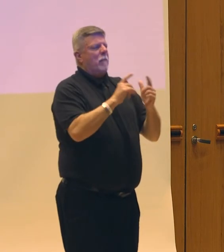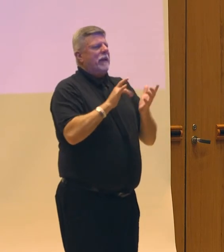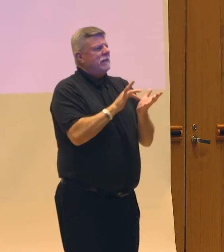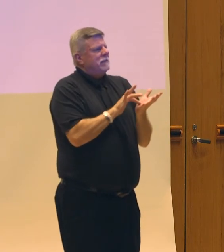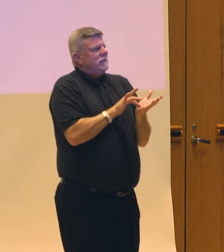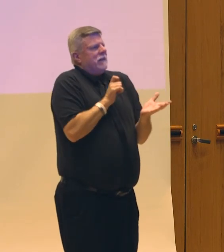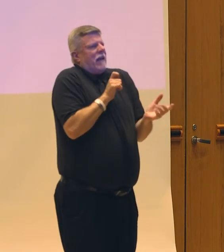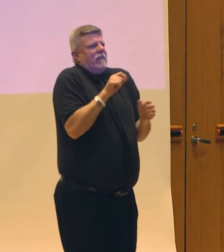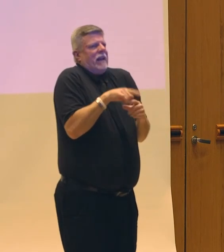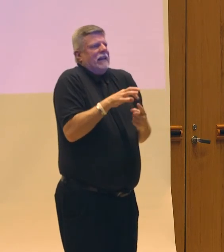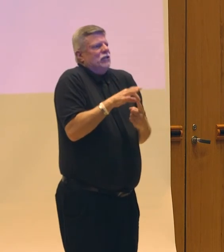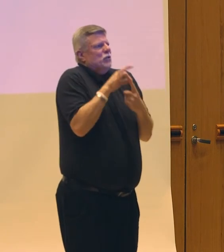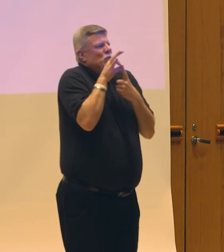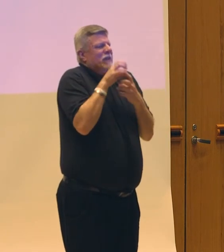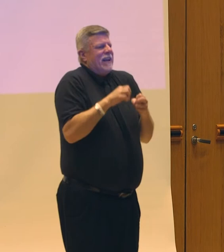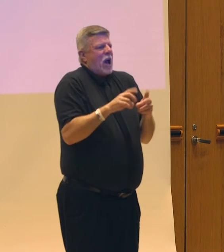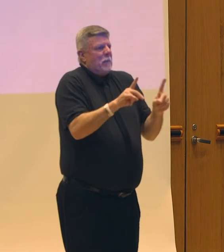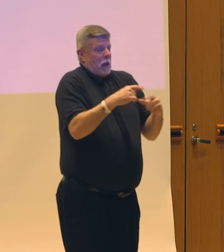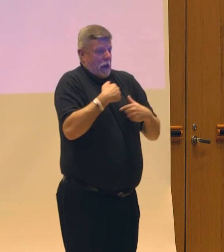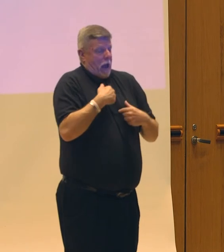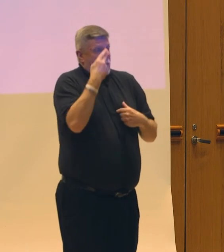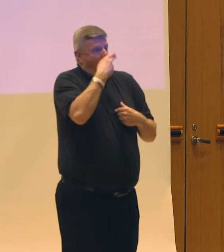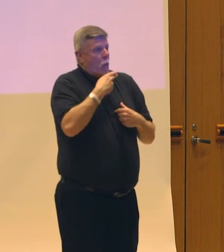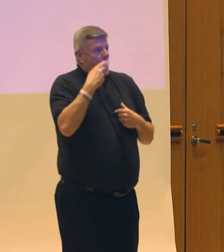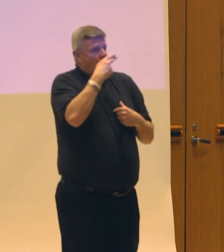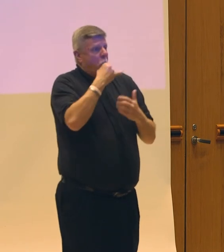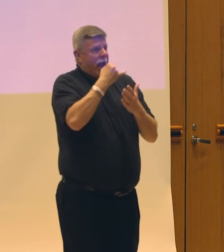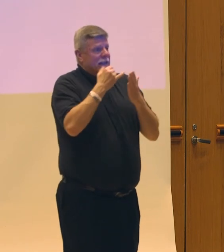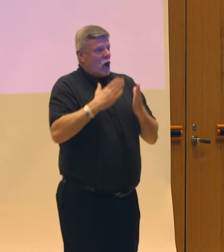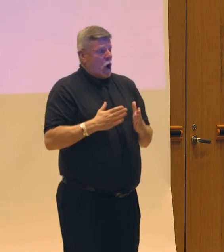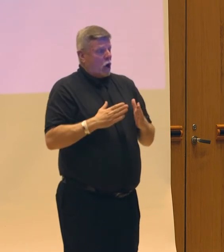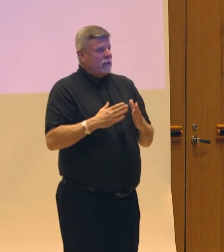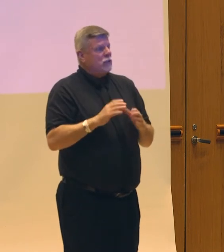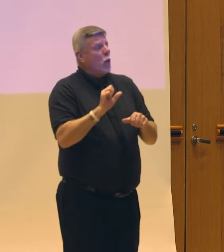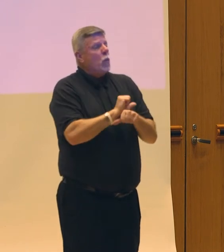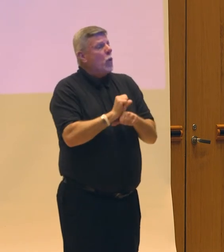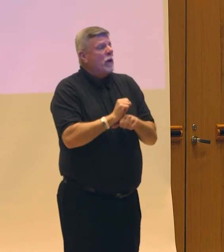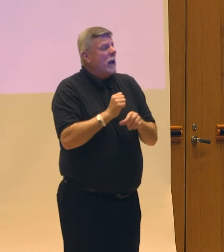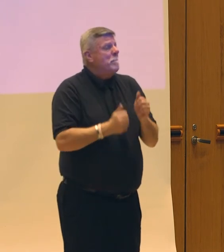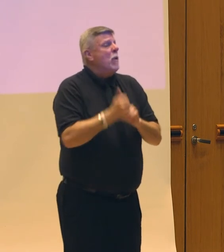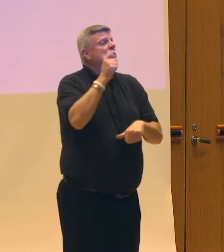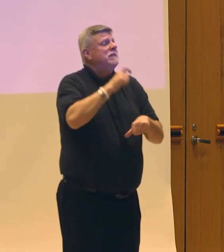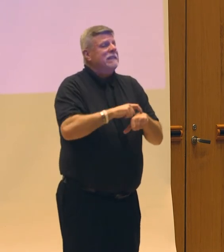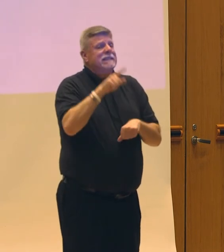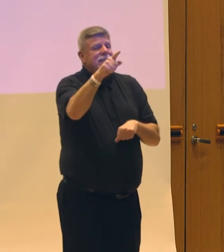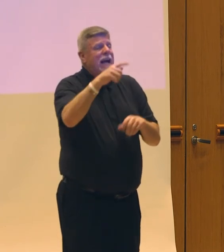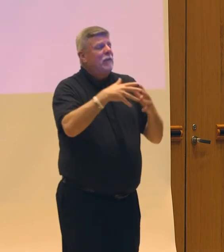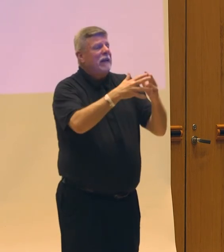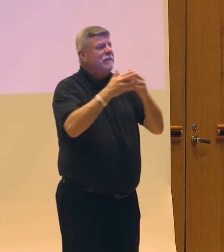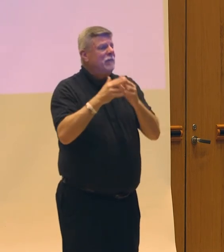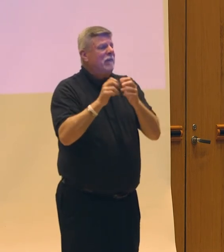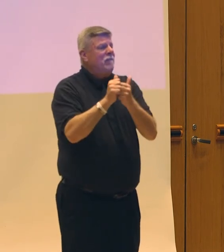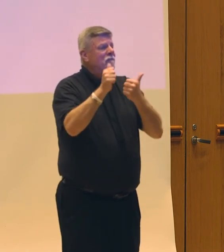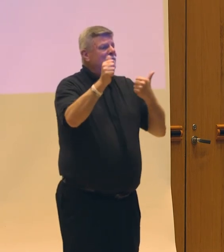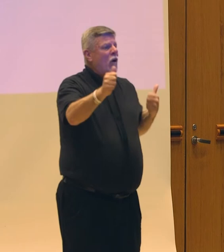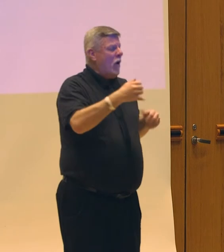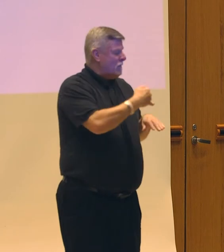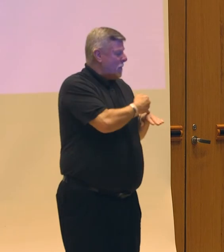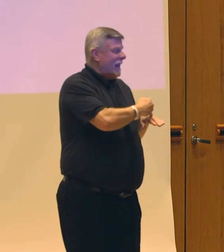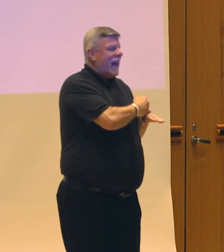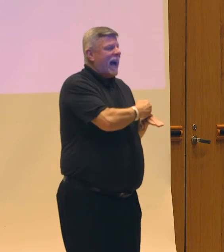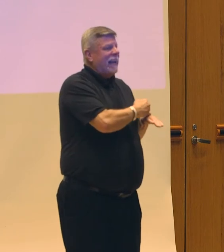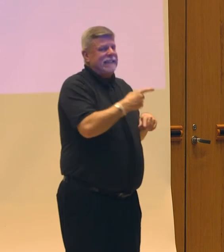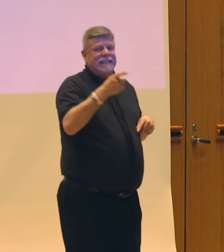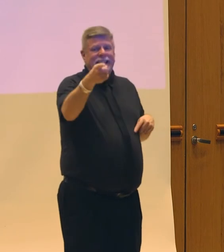I had as a Hawaiian artist working primarily on the continent of the United States, so far from those islands, to share culture